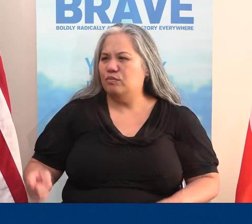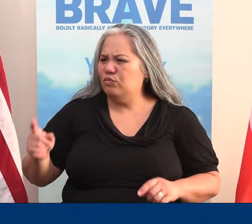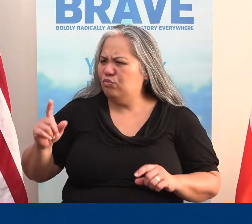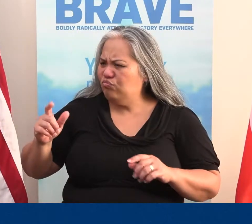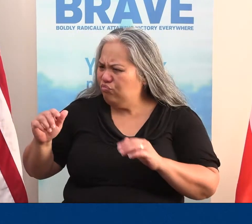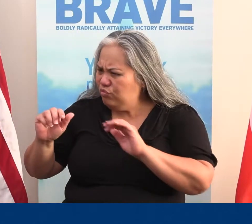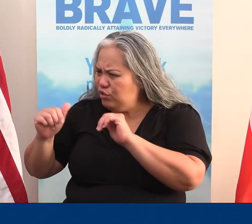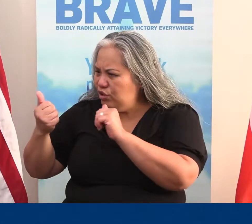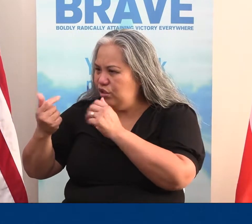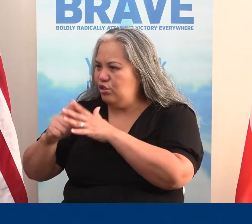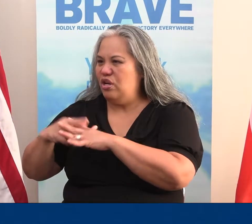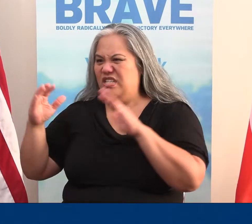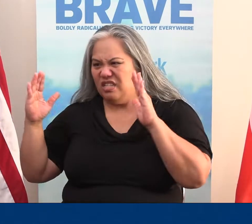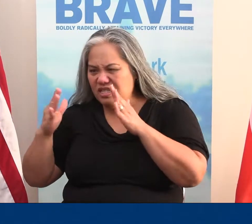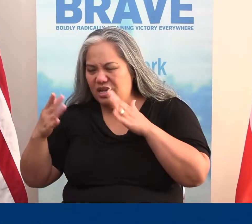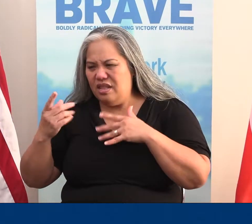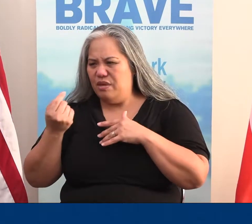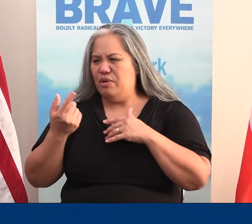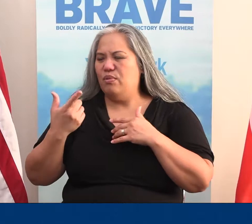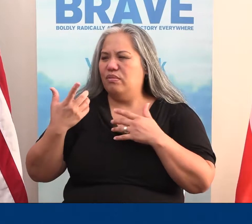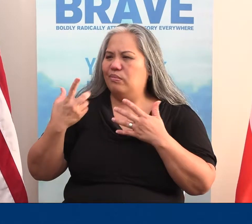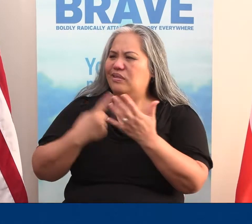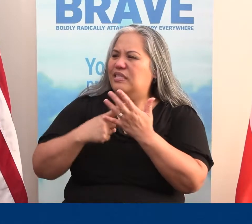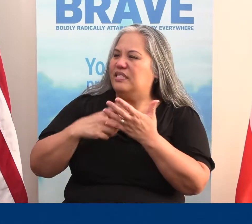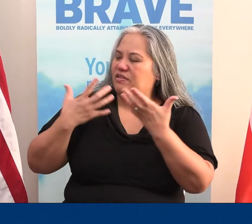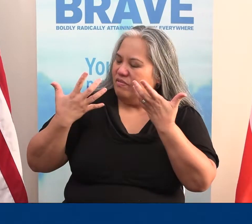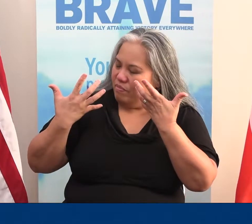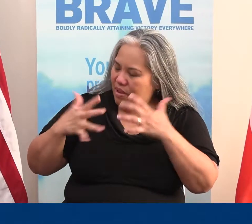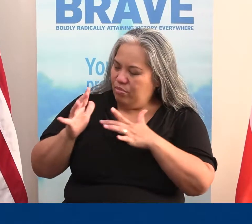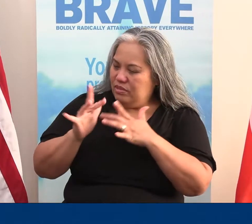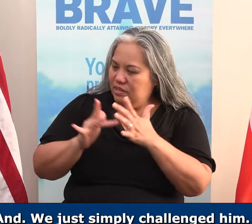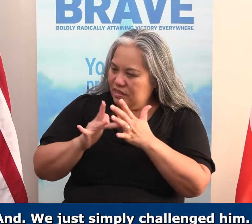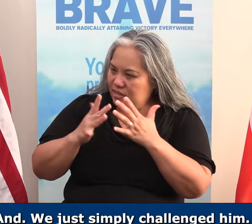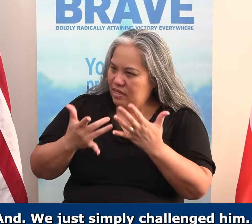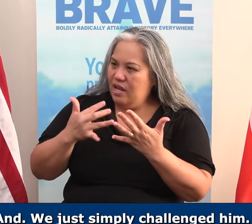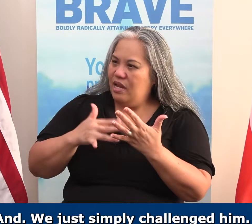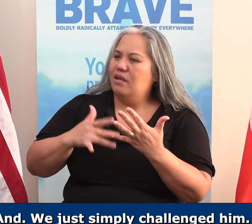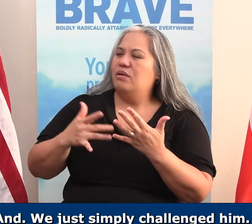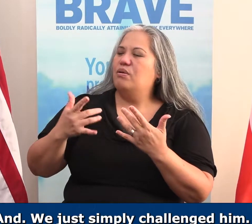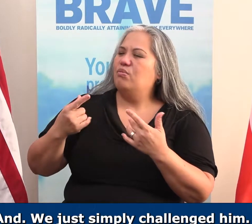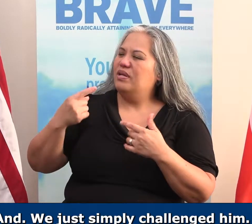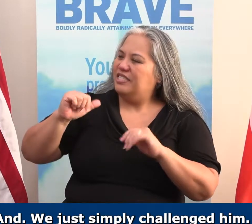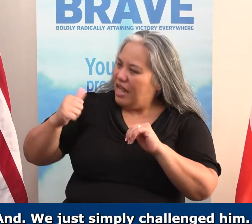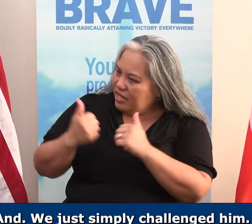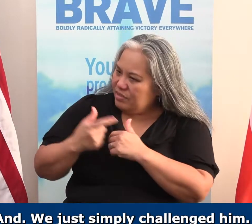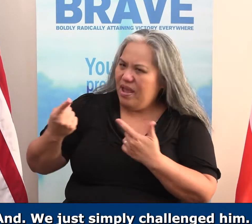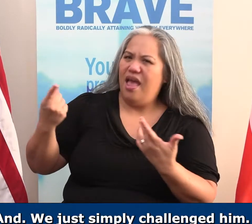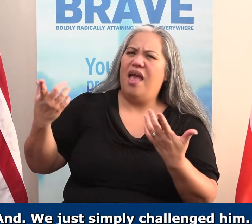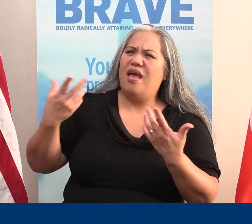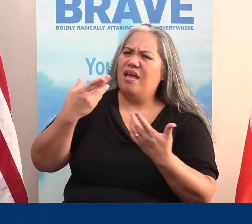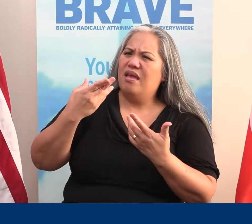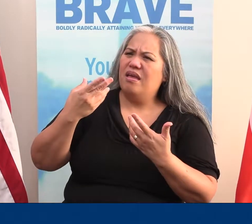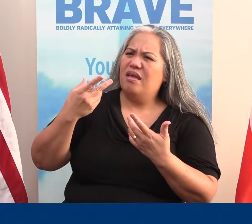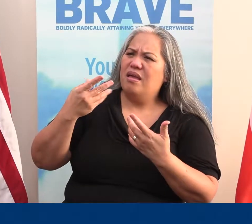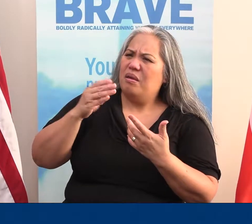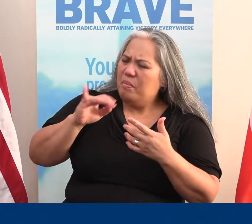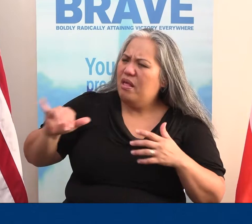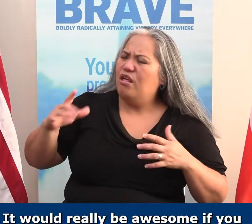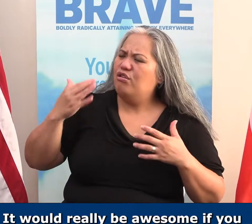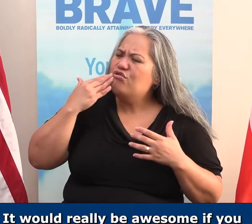little bit. And we talked to him after the Bible study. And we just simply challenged him and said, Hey, Bill, you know, it would